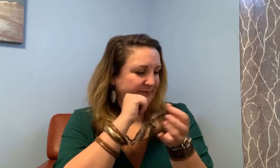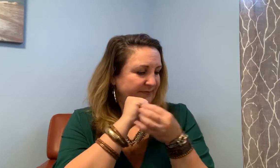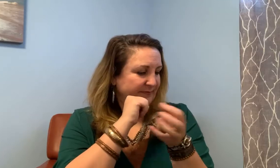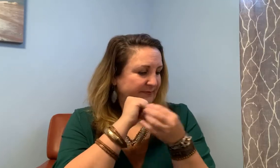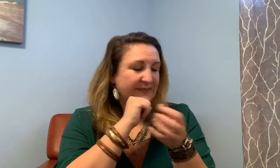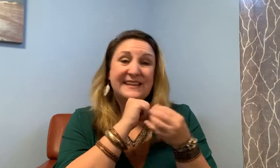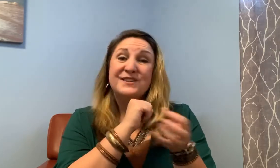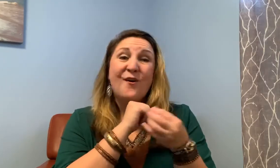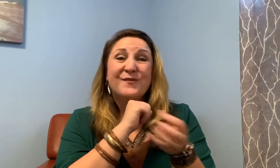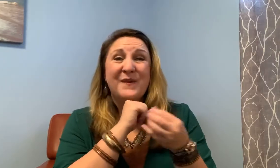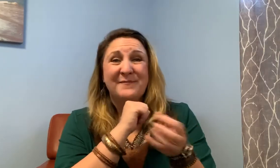it's overwhelming